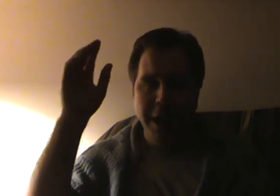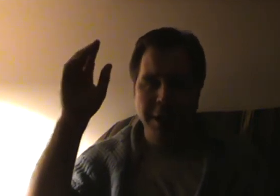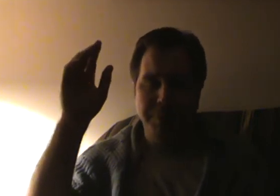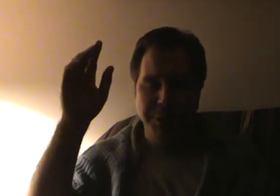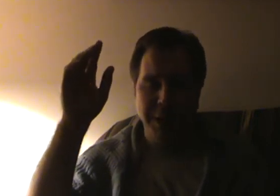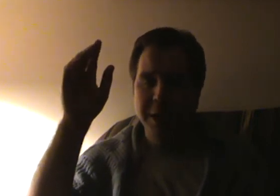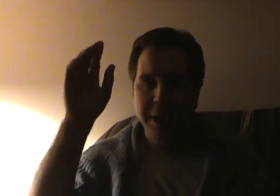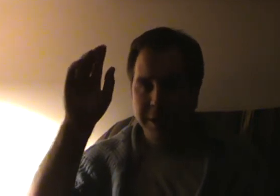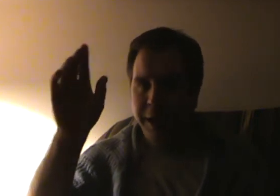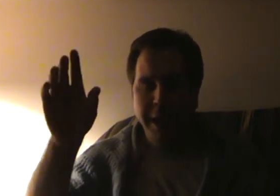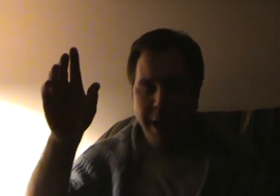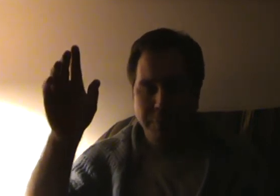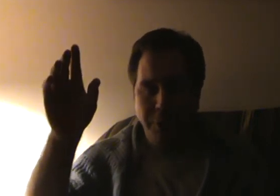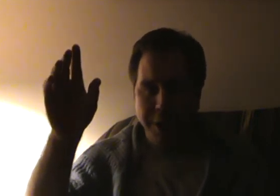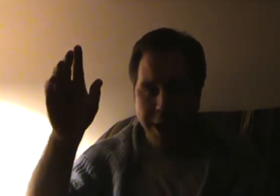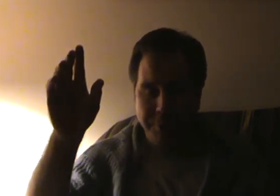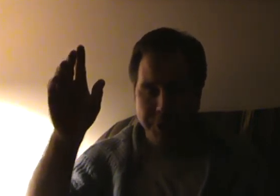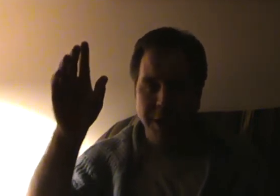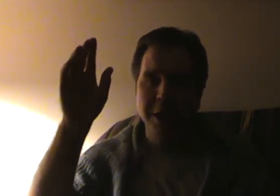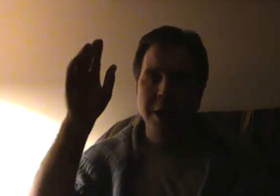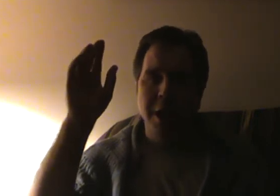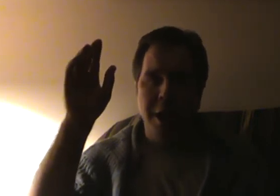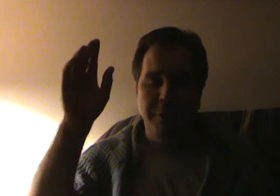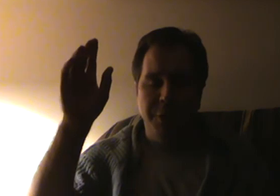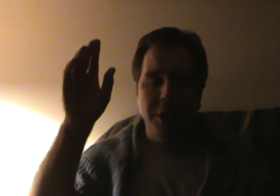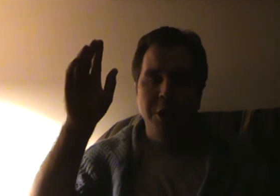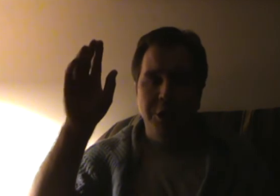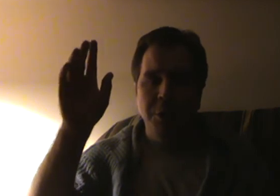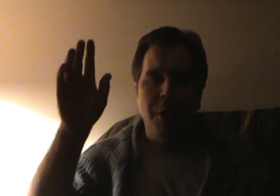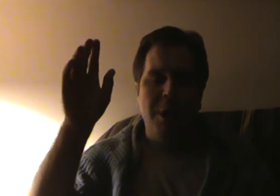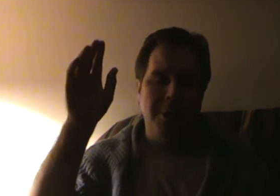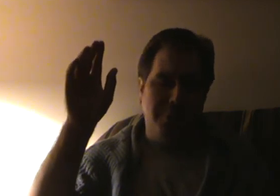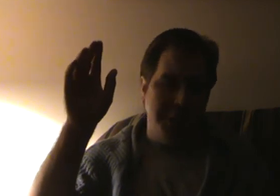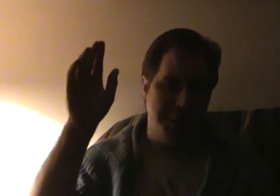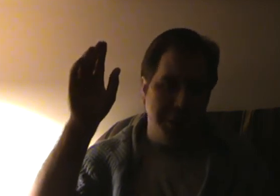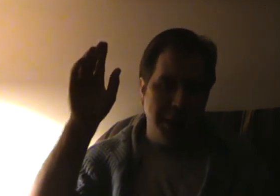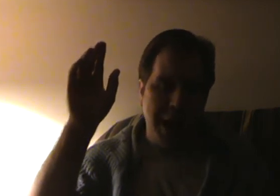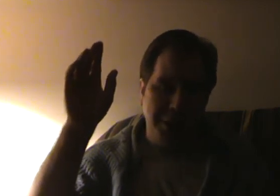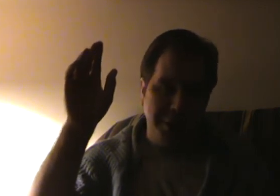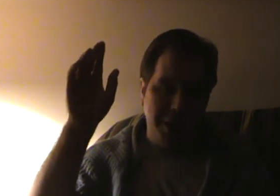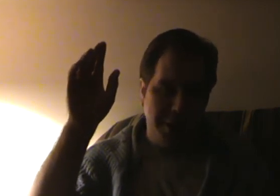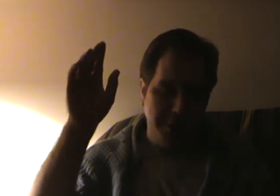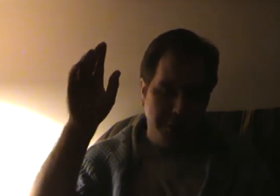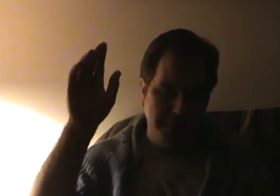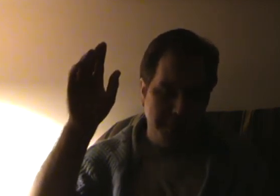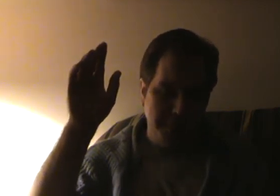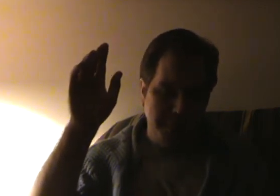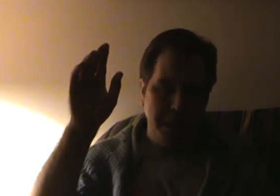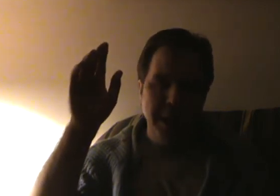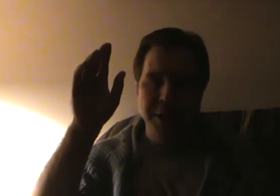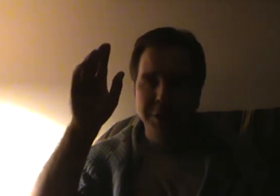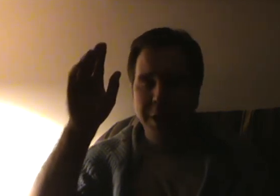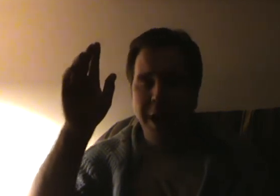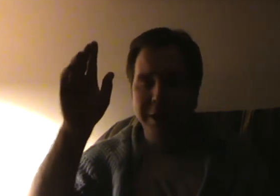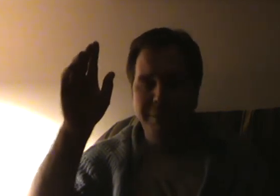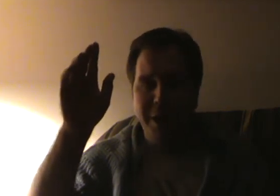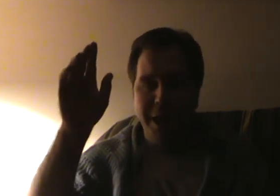% to 99.9% of the so-called Christians out there. It is not defined